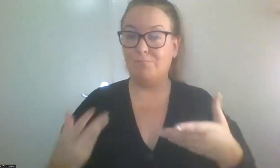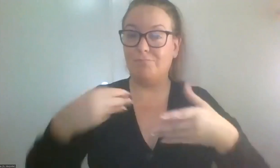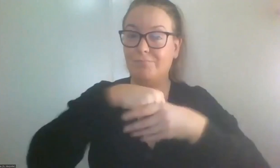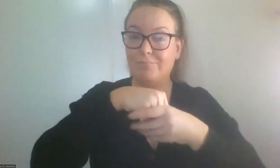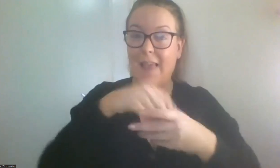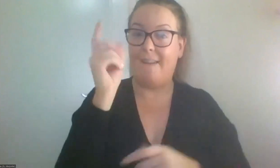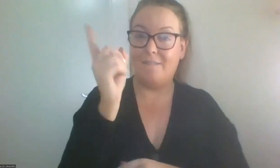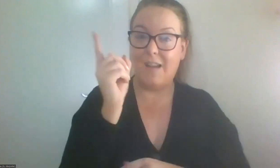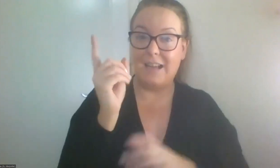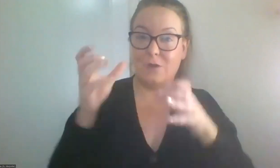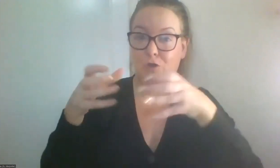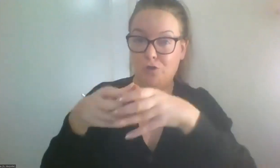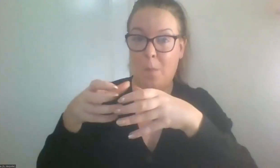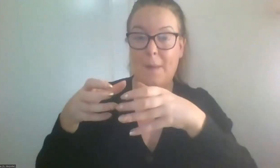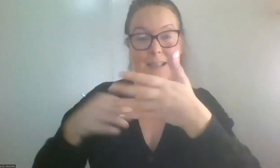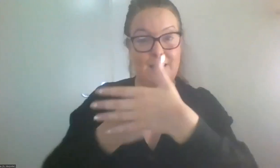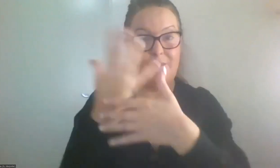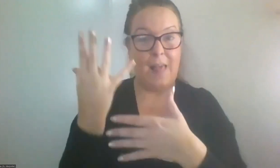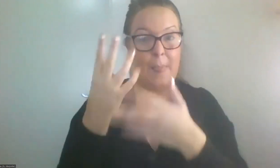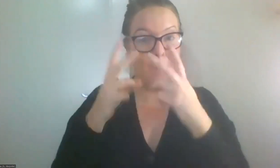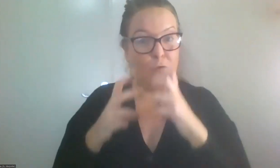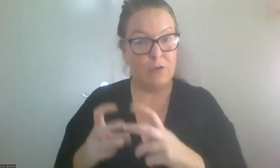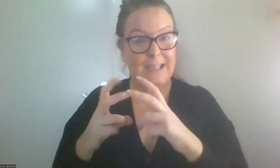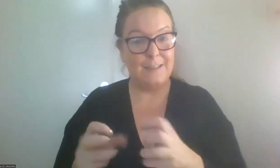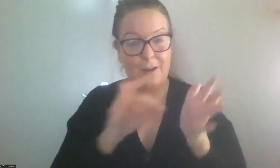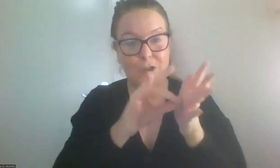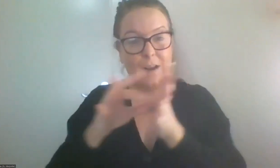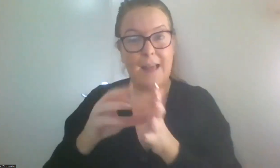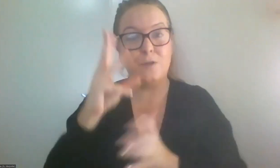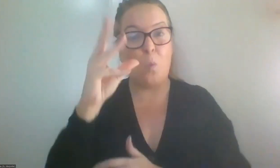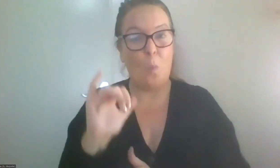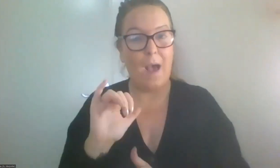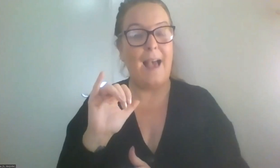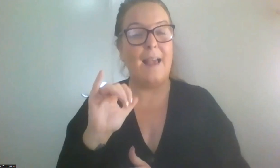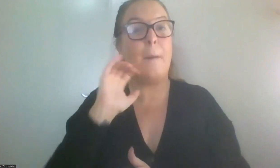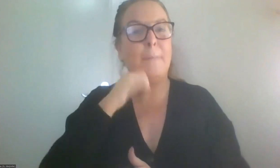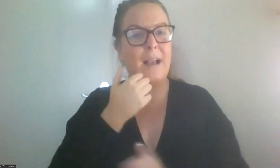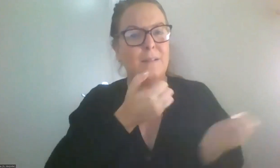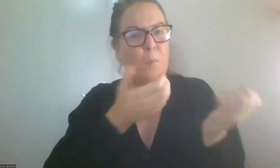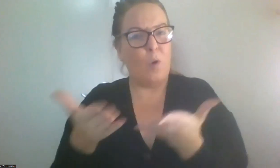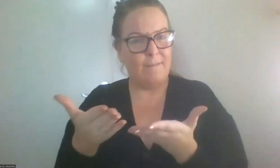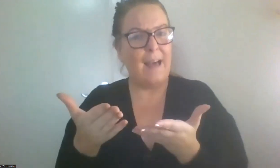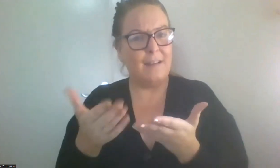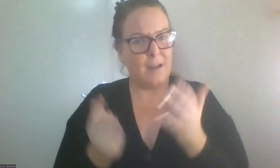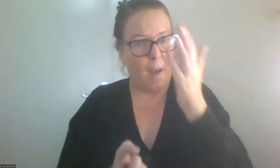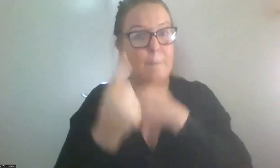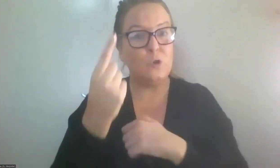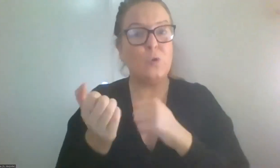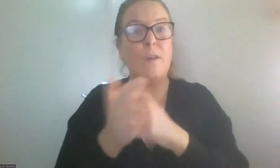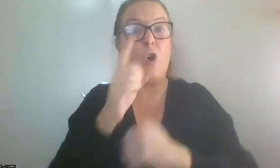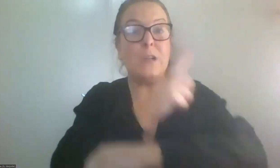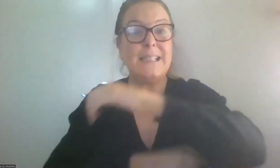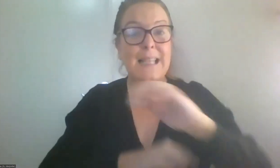developing the research guidance because it provides an opportunity for disabled people to collaborate in